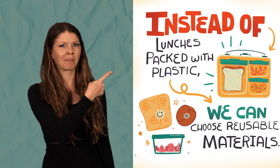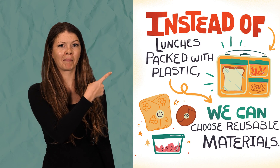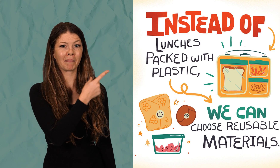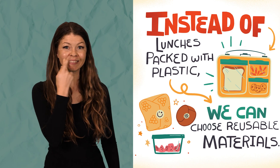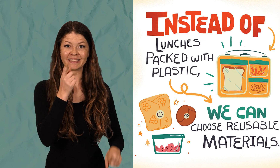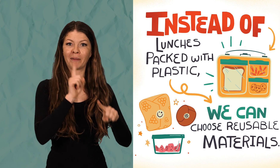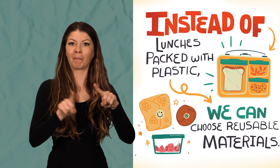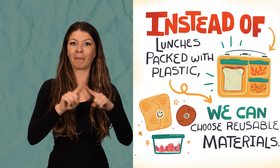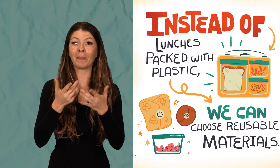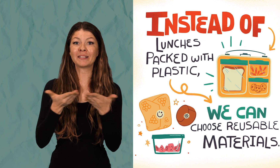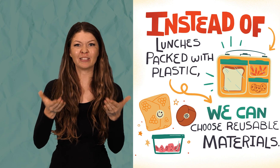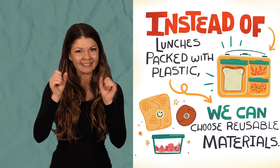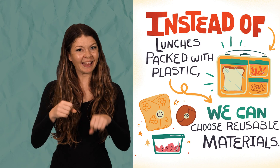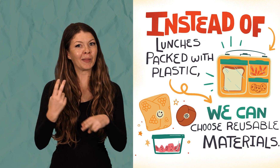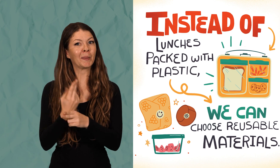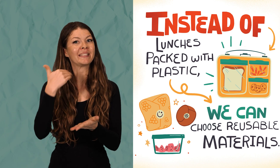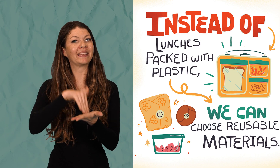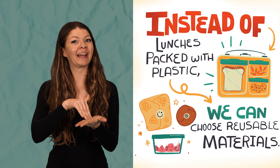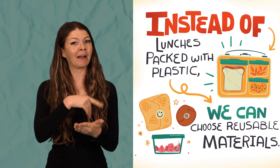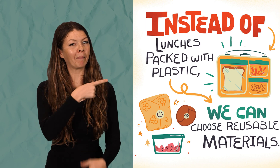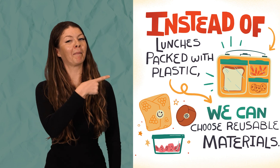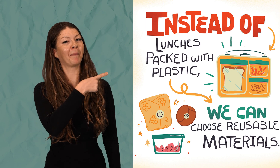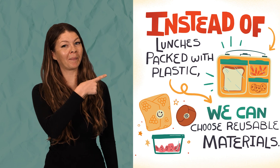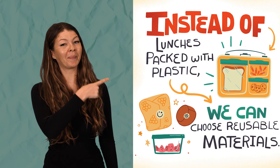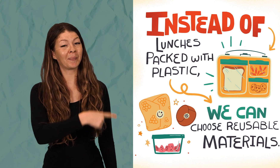See the different materials that can be used again?